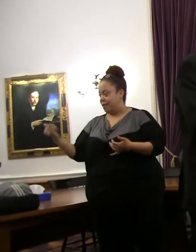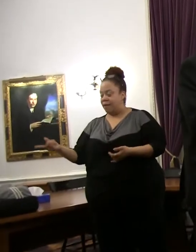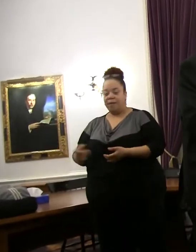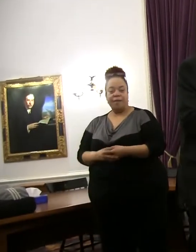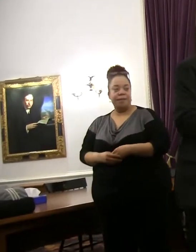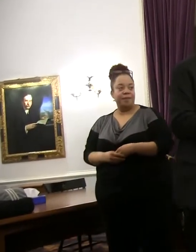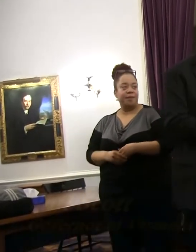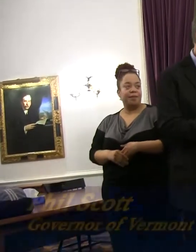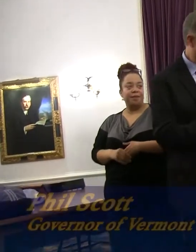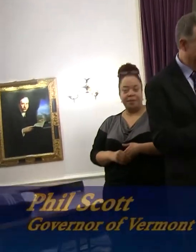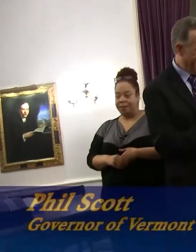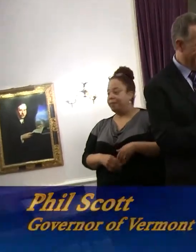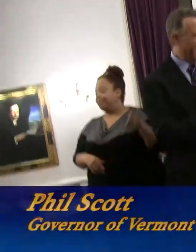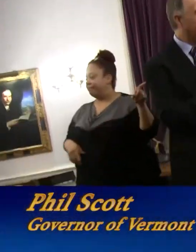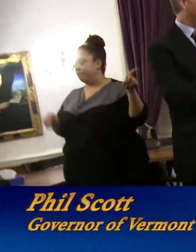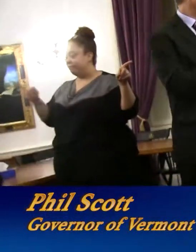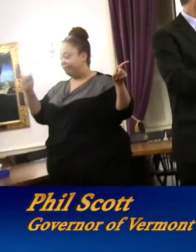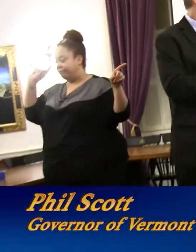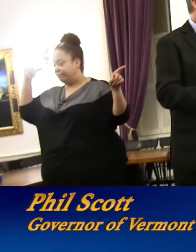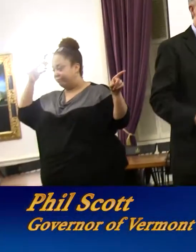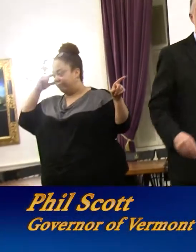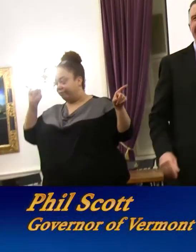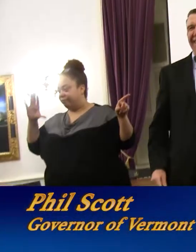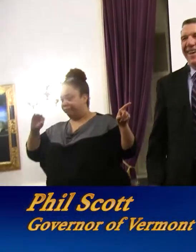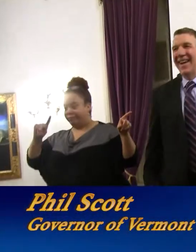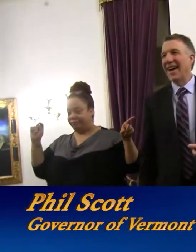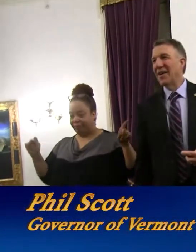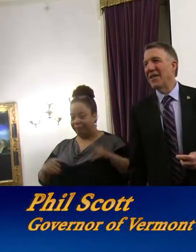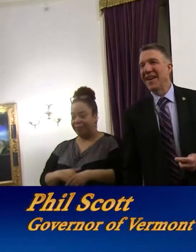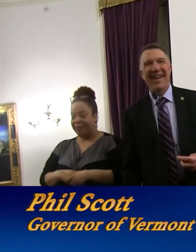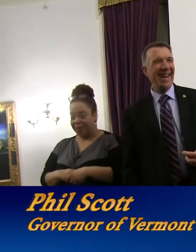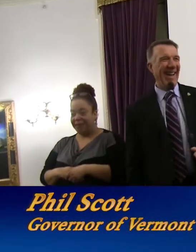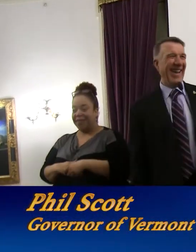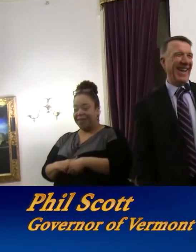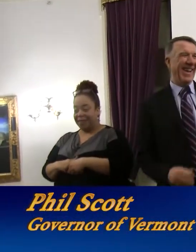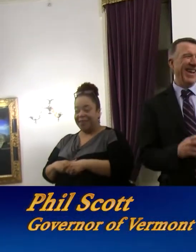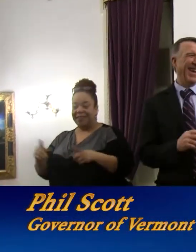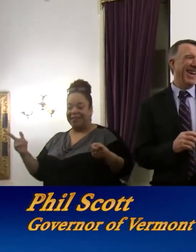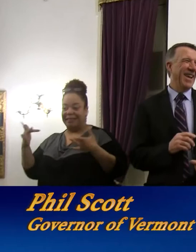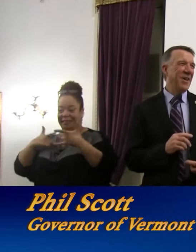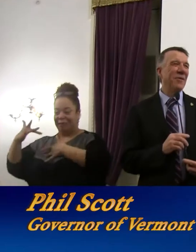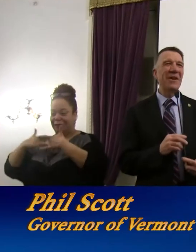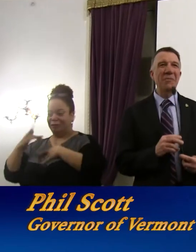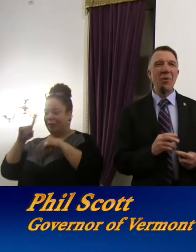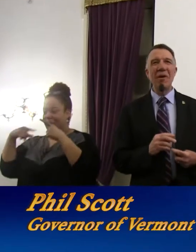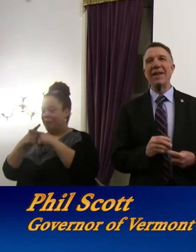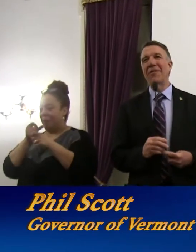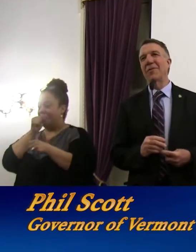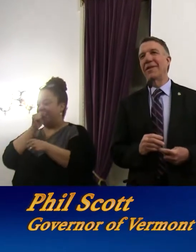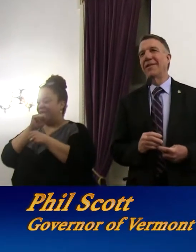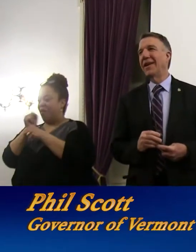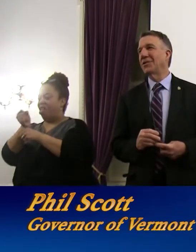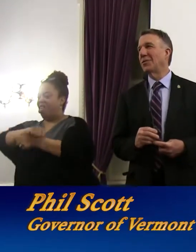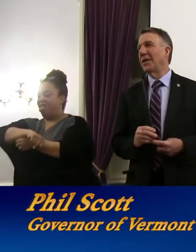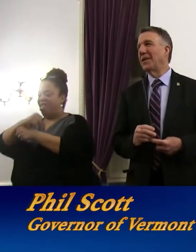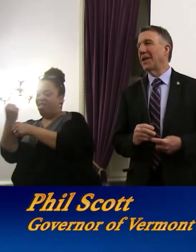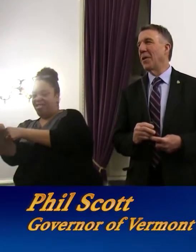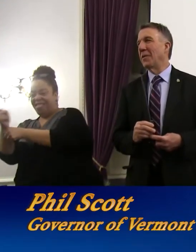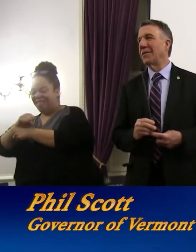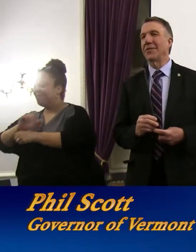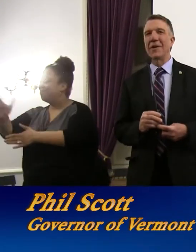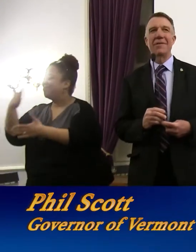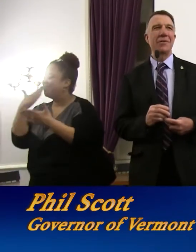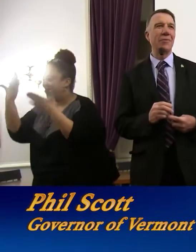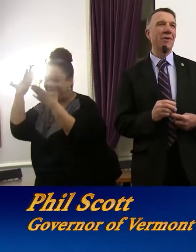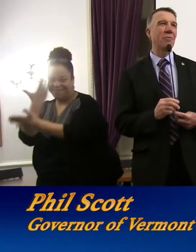I'll give this a try. Thank you. See, it's how you broke it first. you. It's on the record. Well, good morning, everyone. I just want to